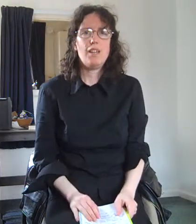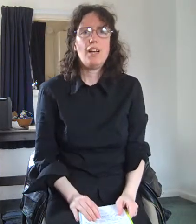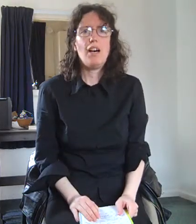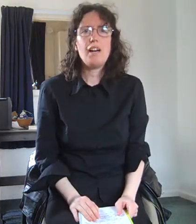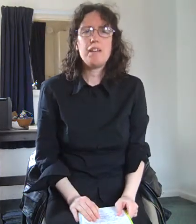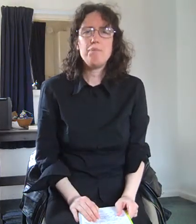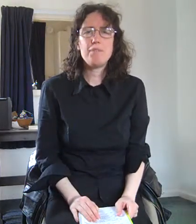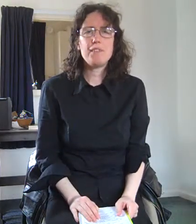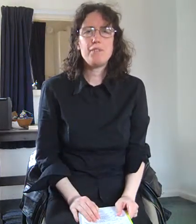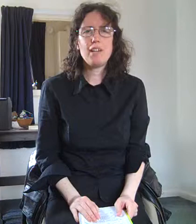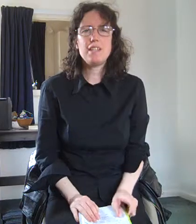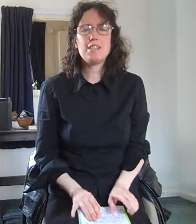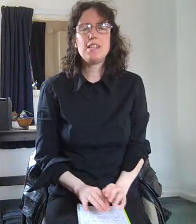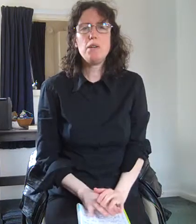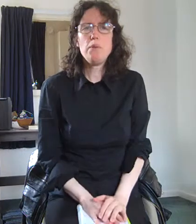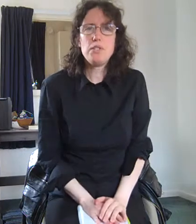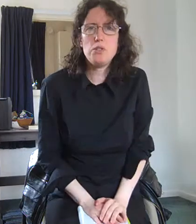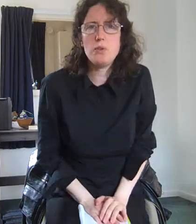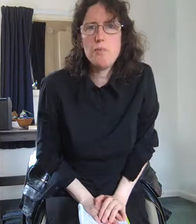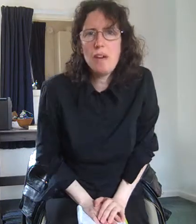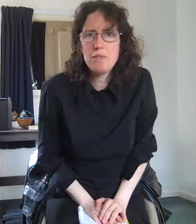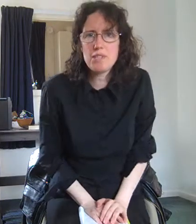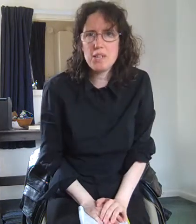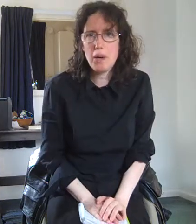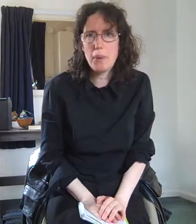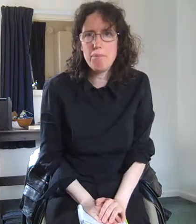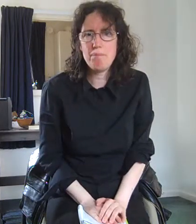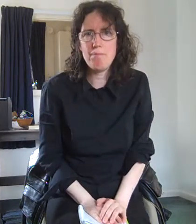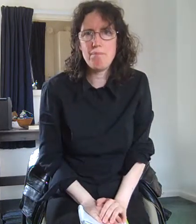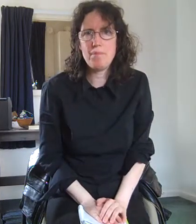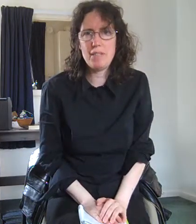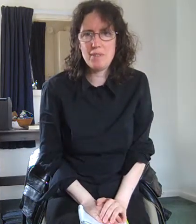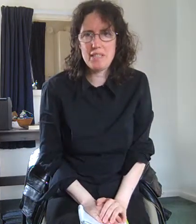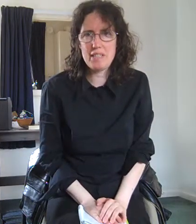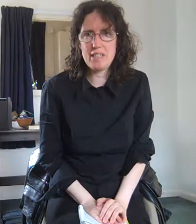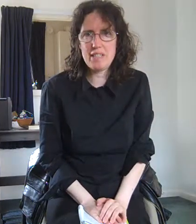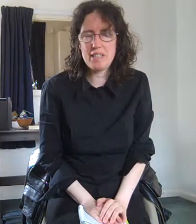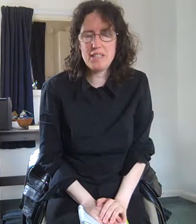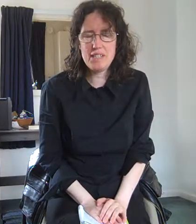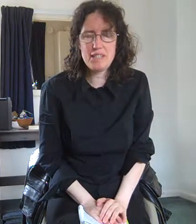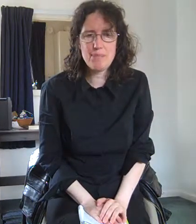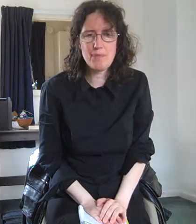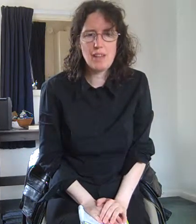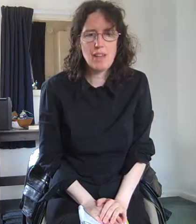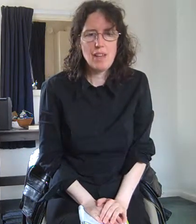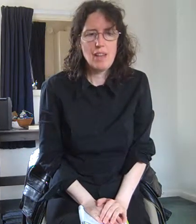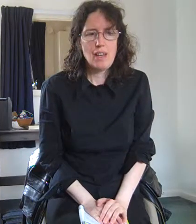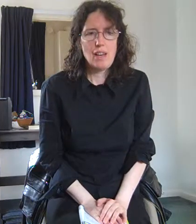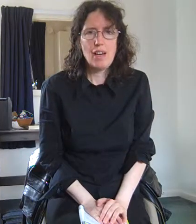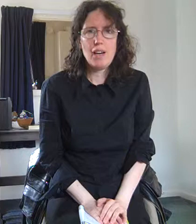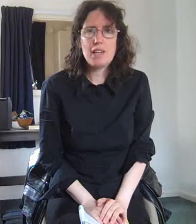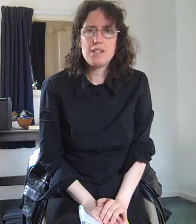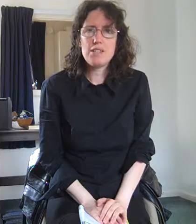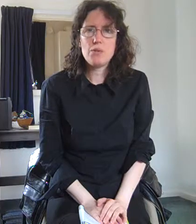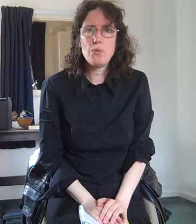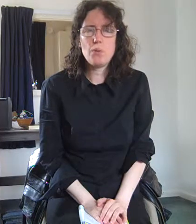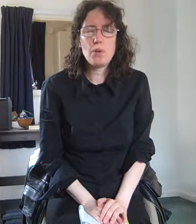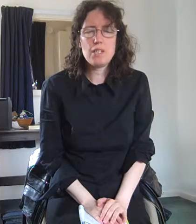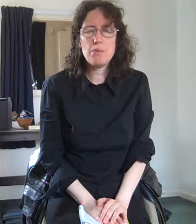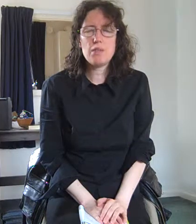Hi. Right, today I want to talk about long-sightedness and what I